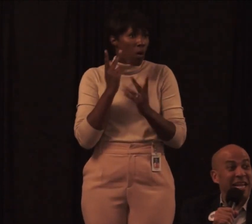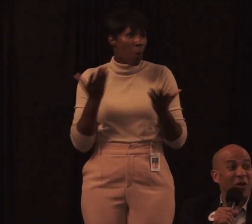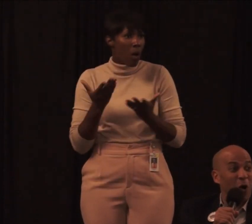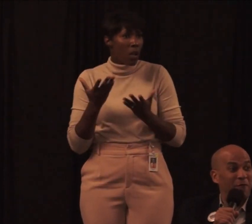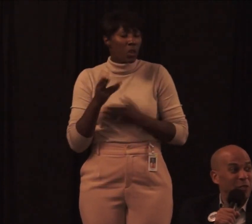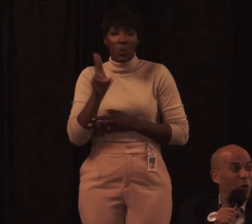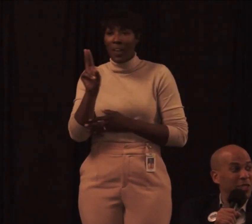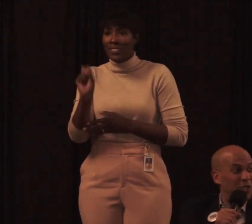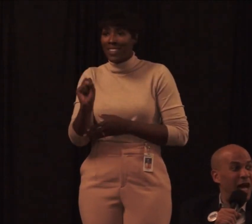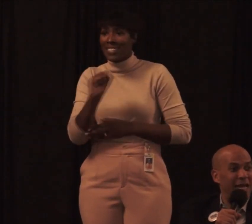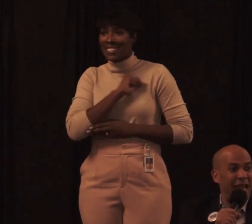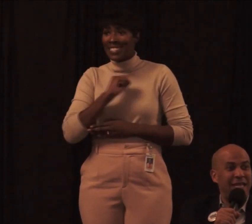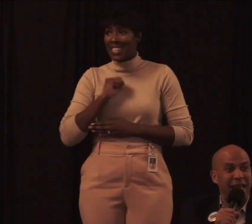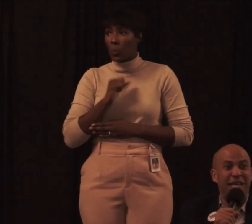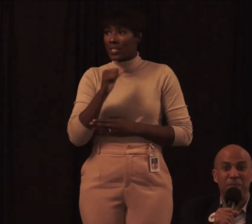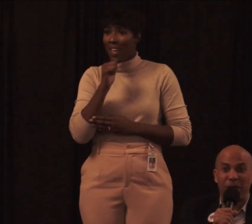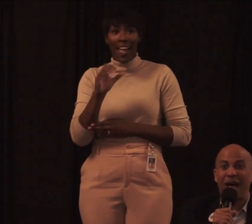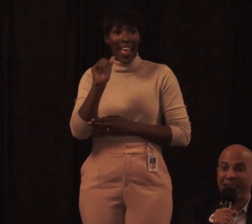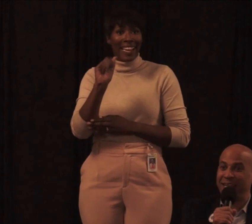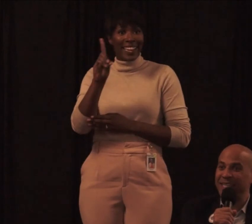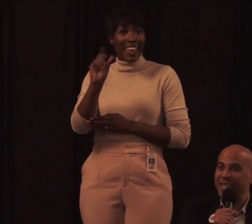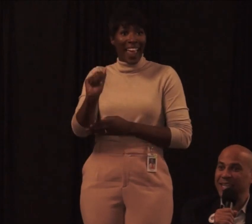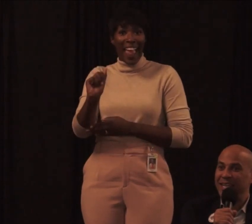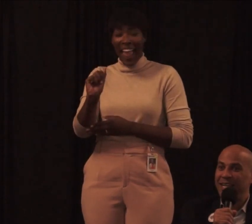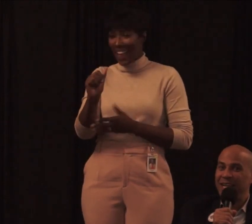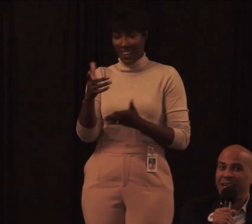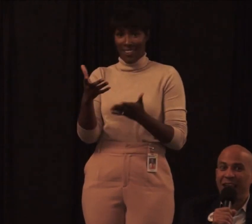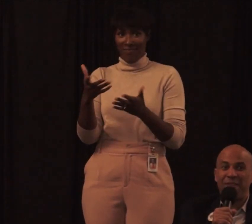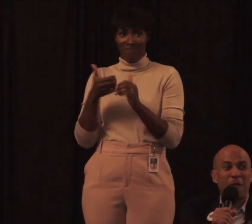States Senate office was not ADA compliant.